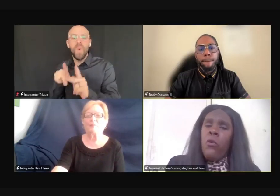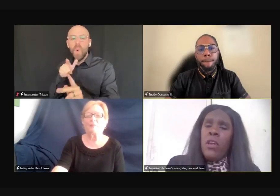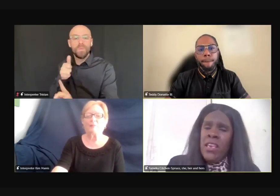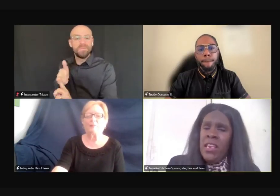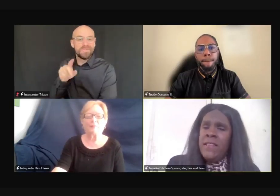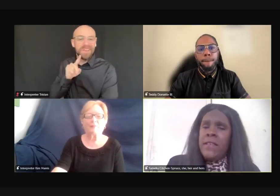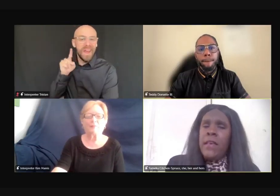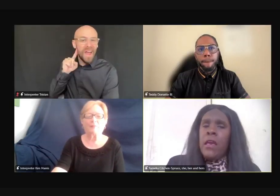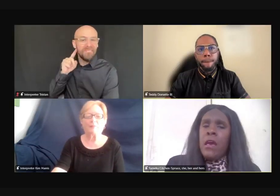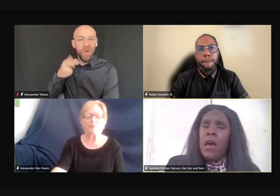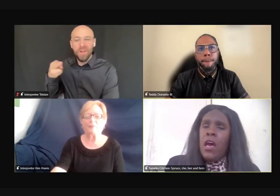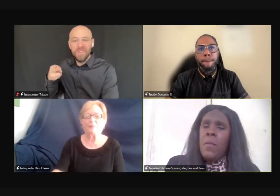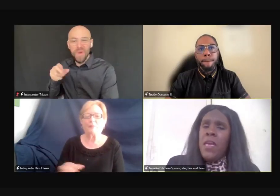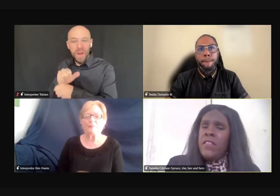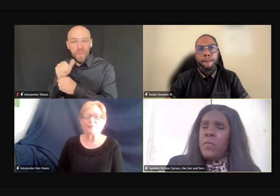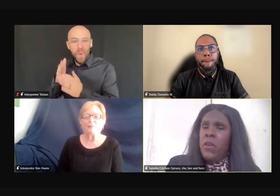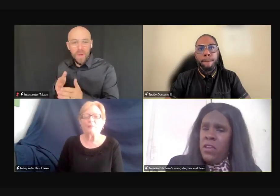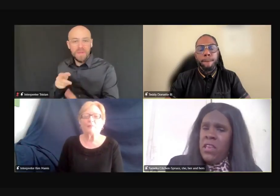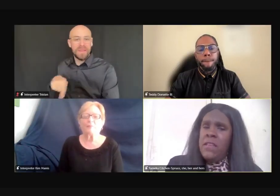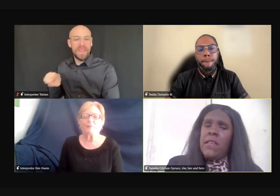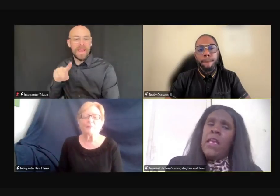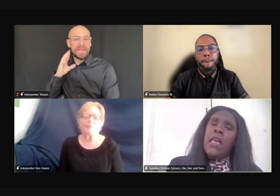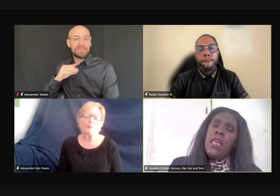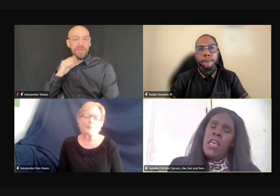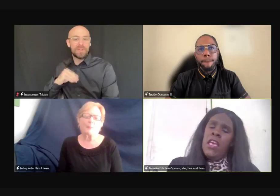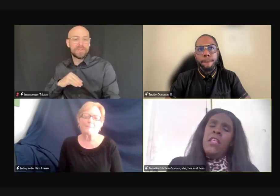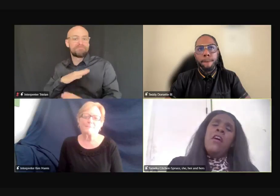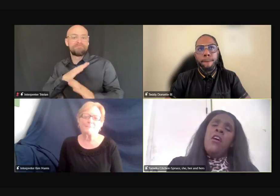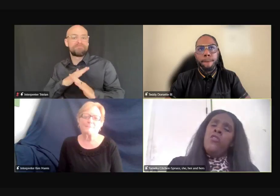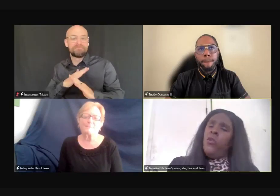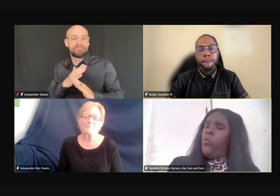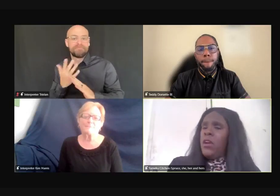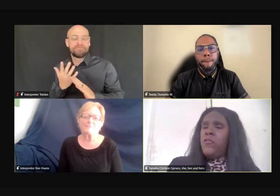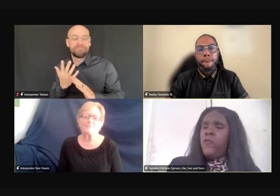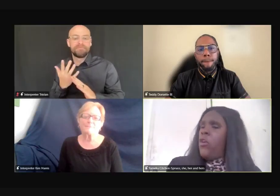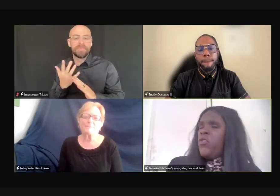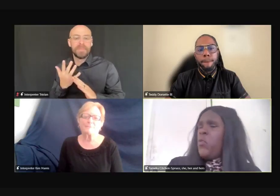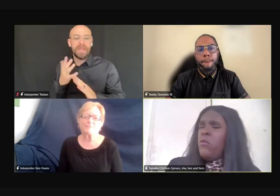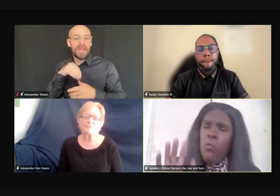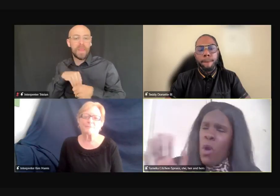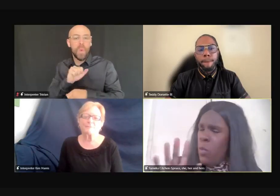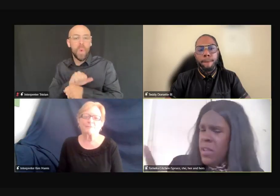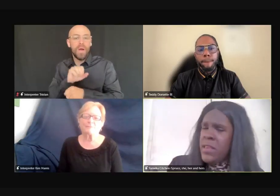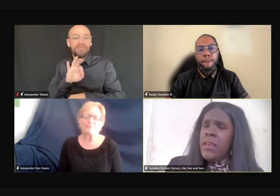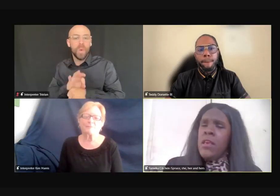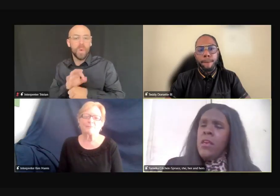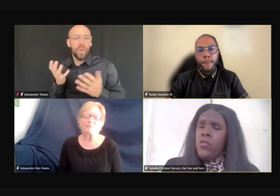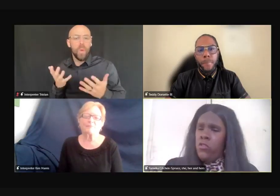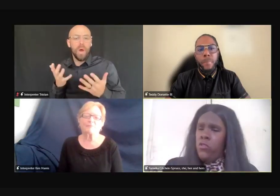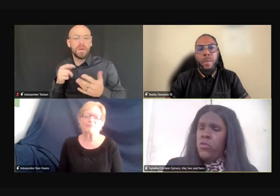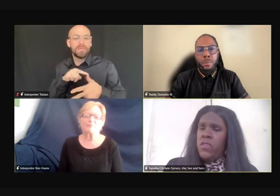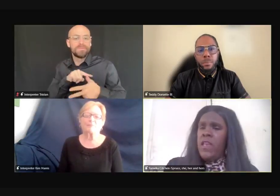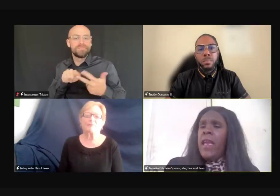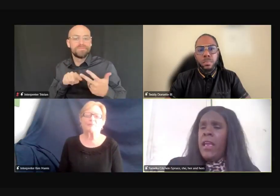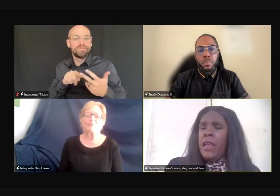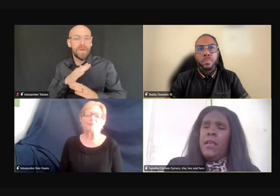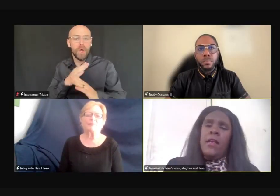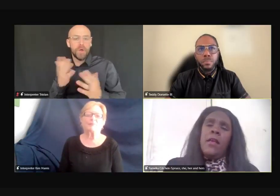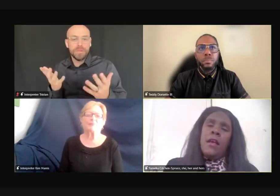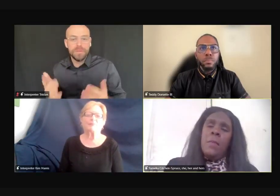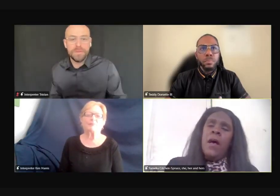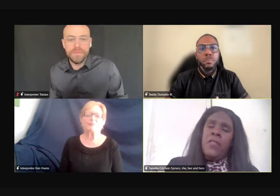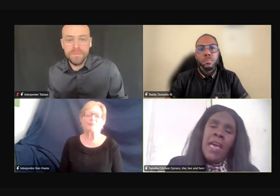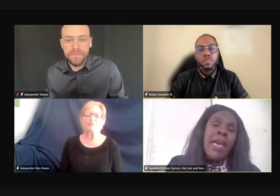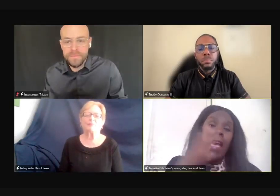employees, um, experience in the workforce? What, what would you say